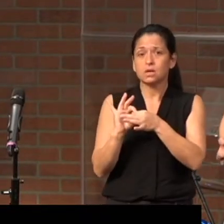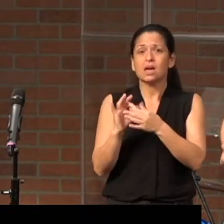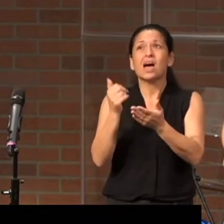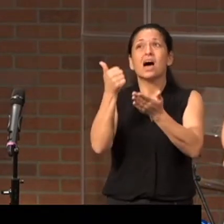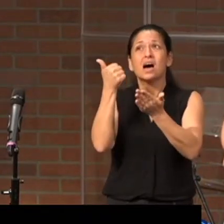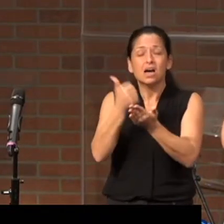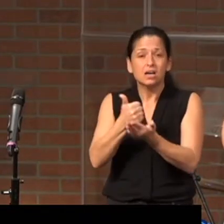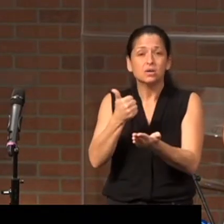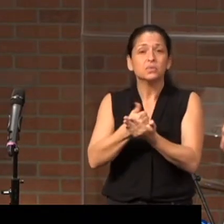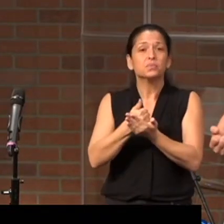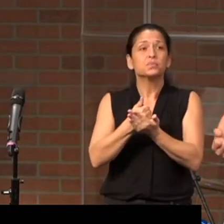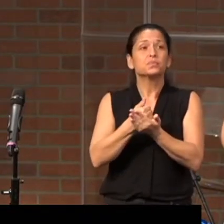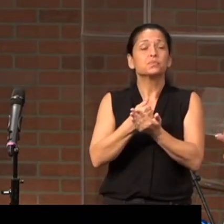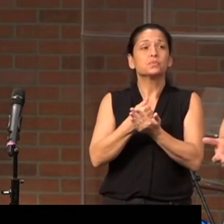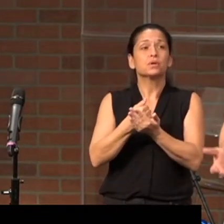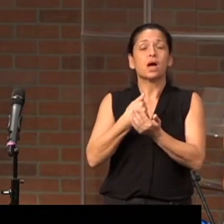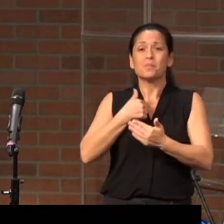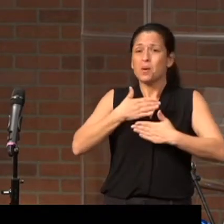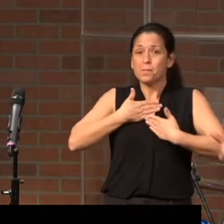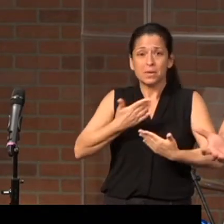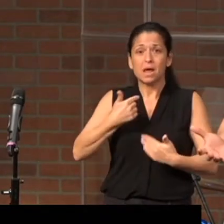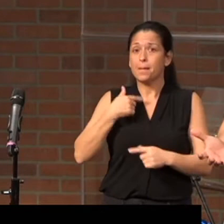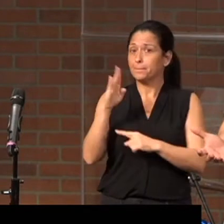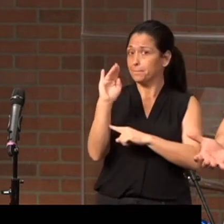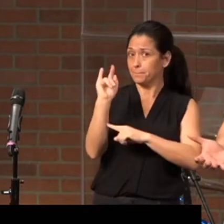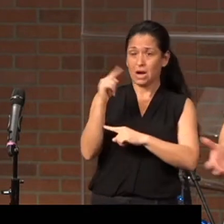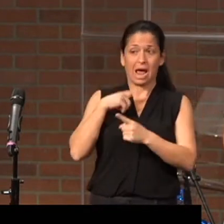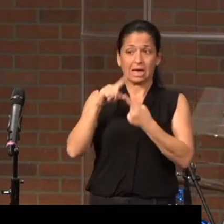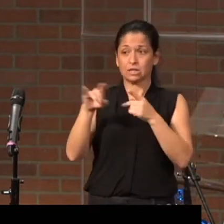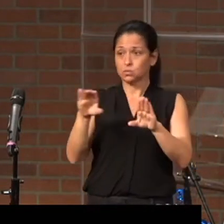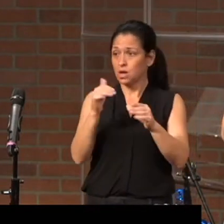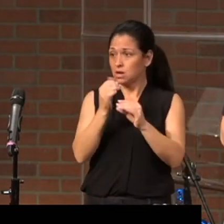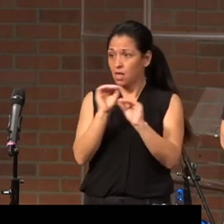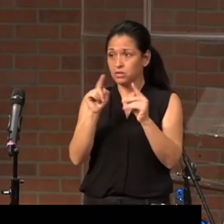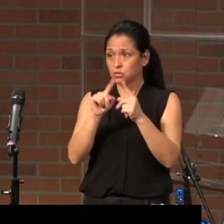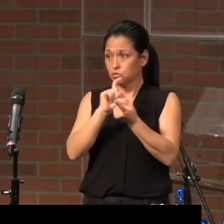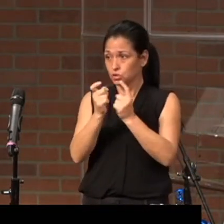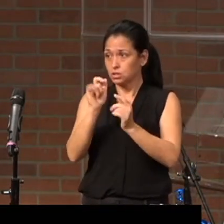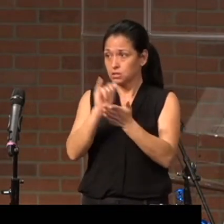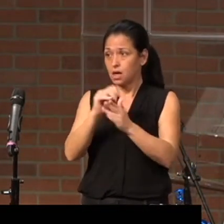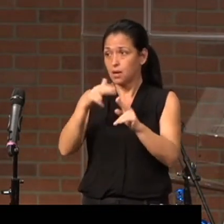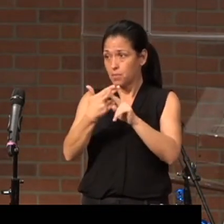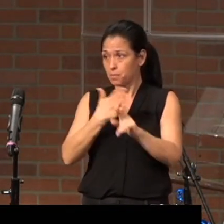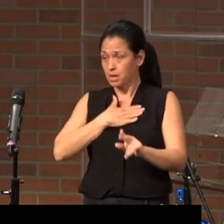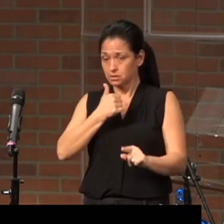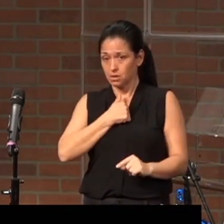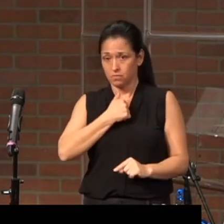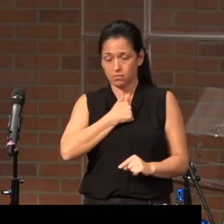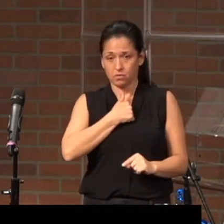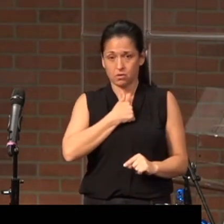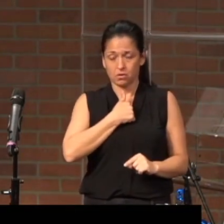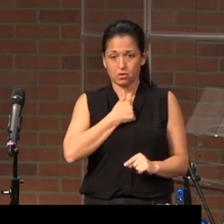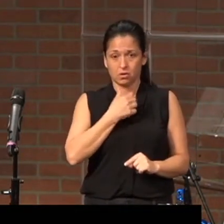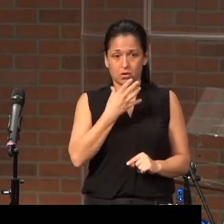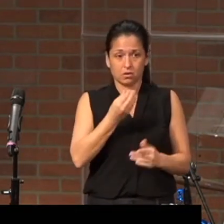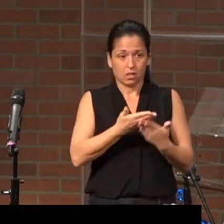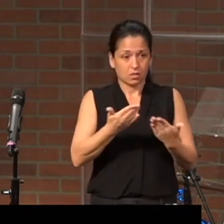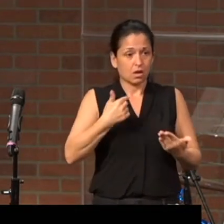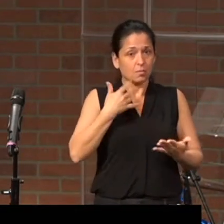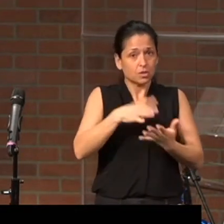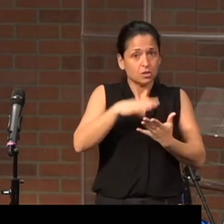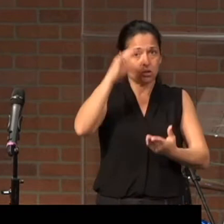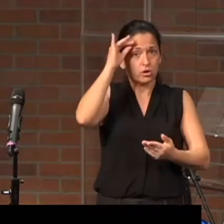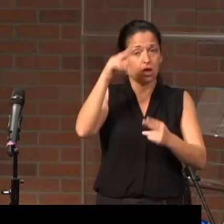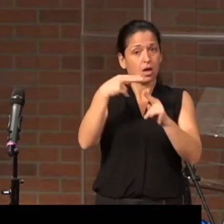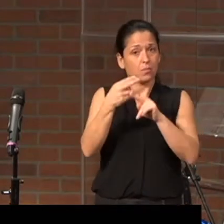Help. I'm admitting I'm bitter. I can't do anything to change that about myself. The thing that I'm learning about